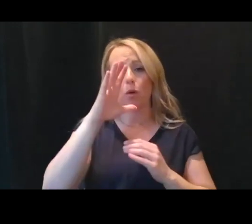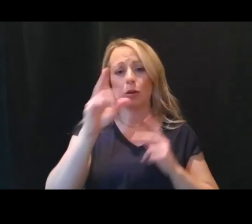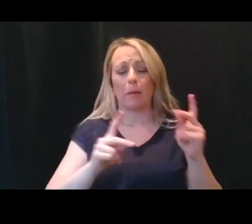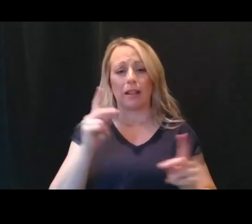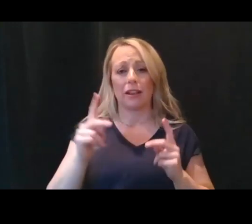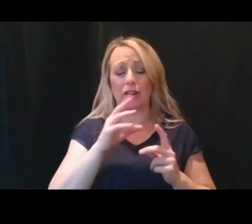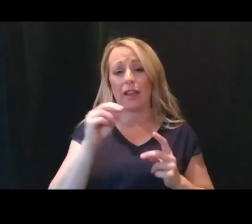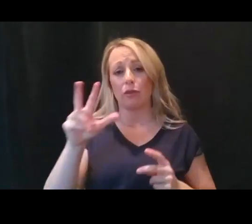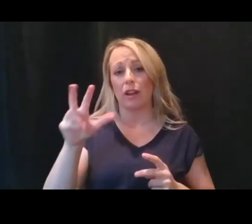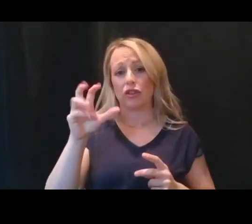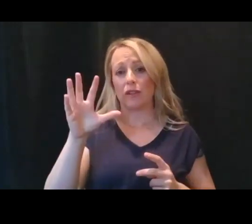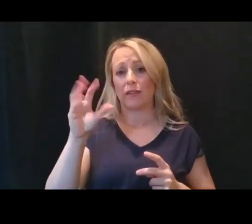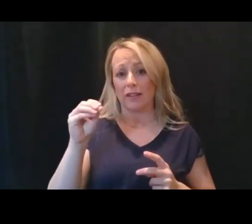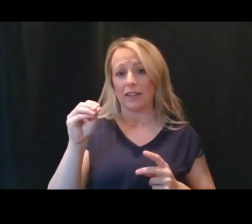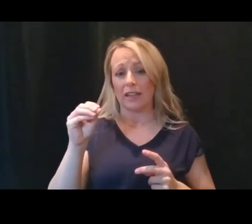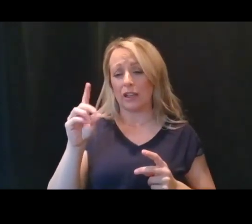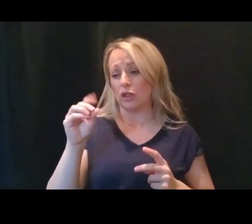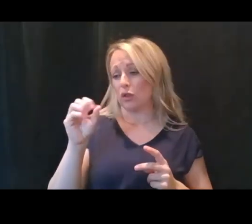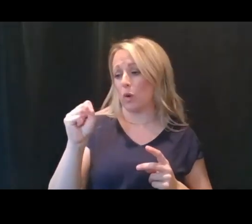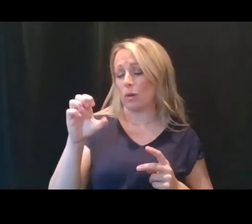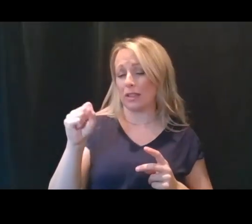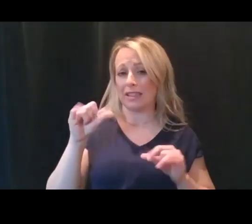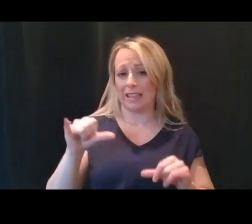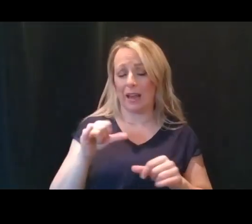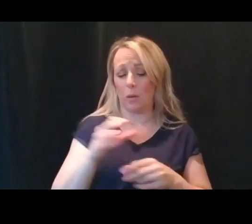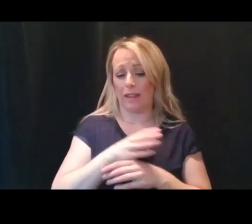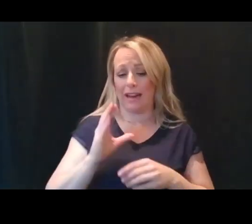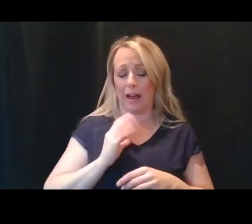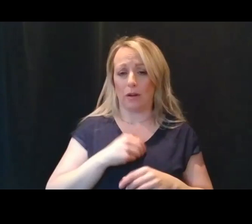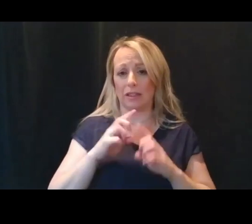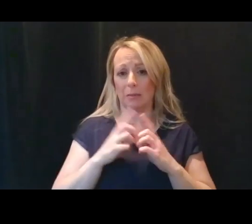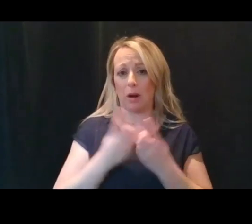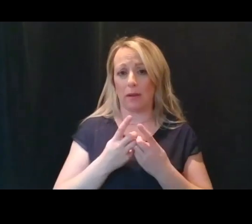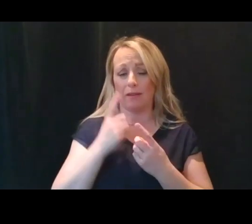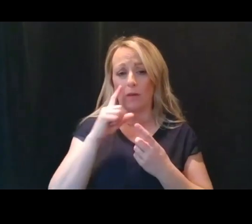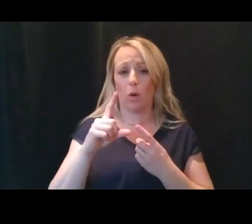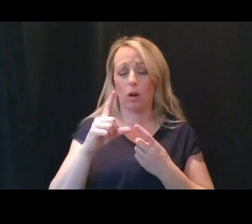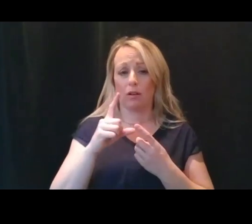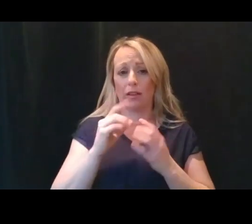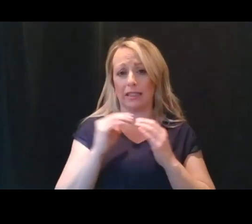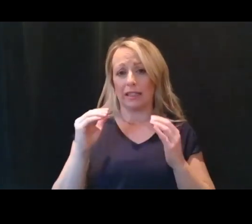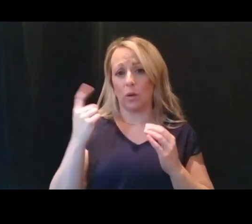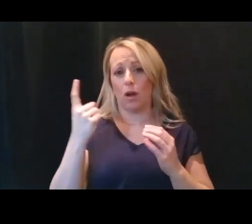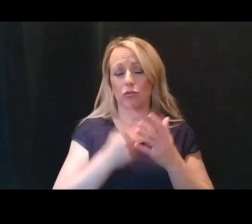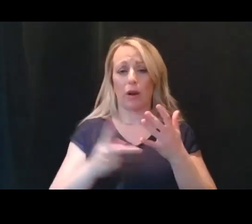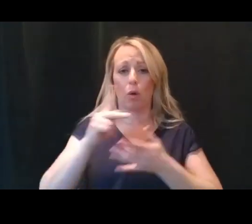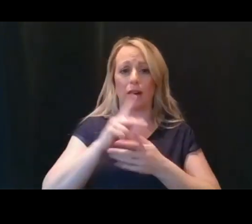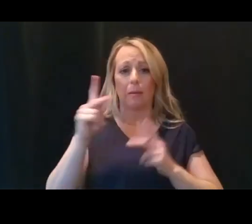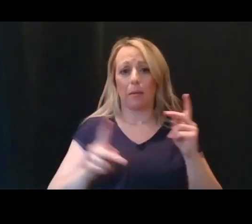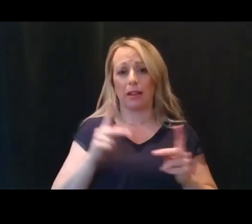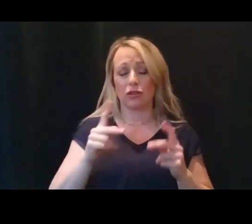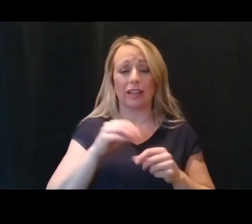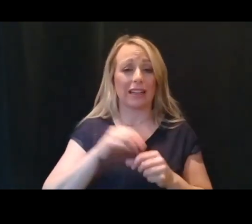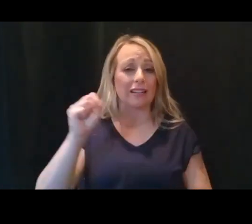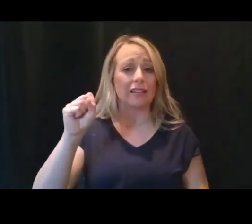350 doses staying with our department for the Tier 1 priority populations. In Scott County,